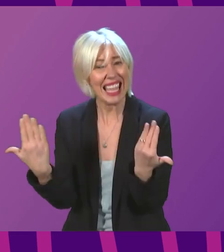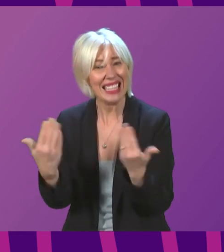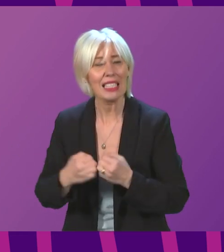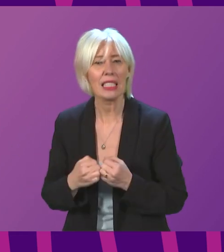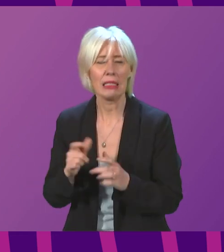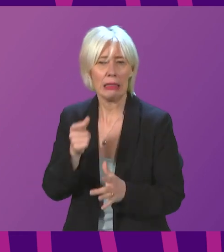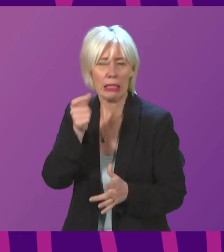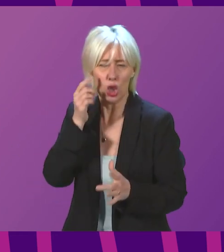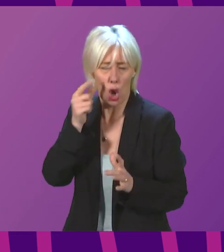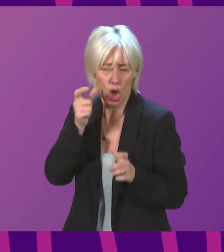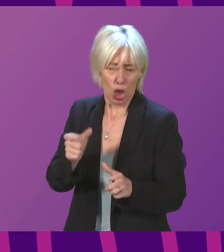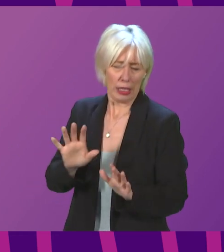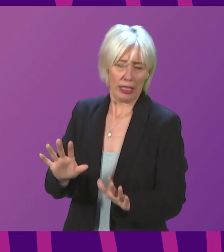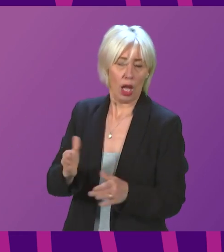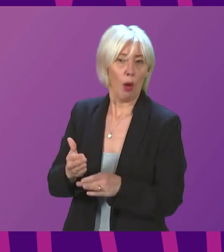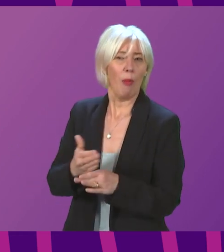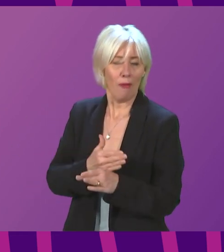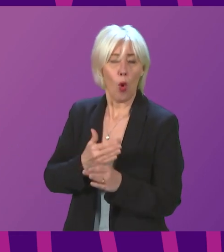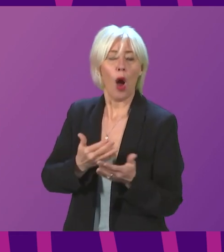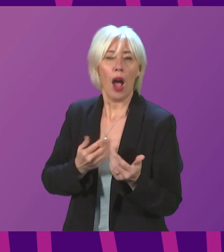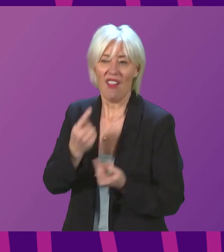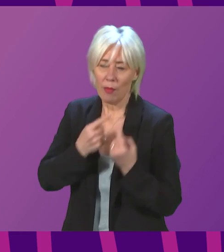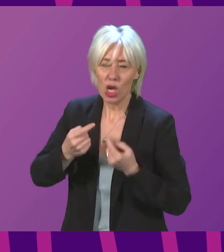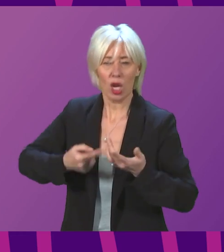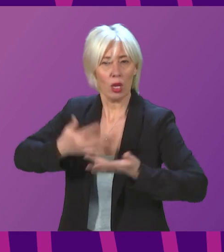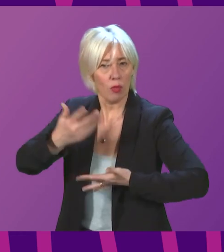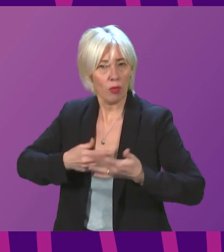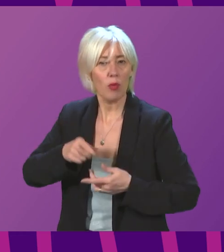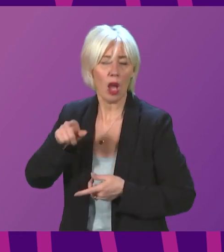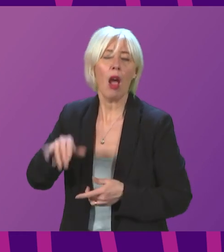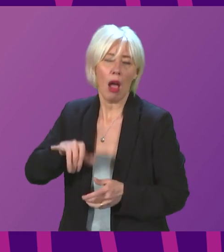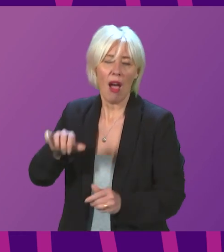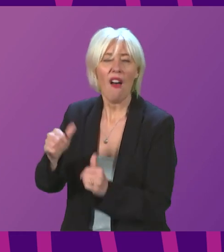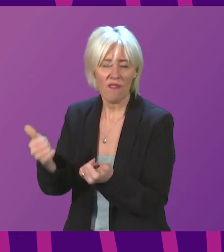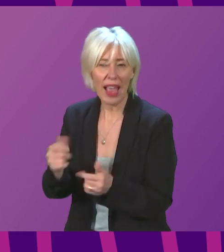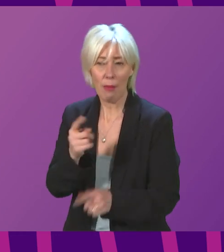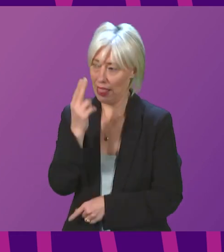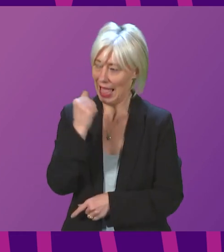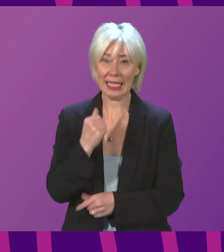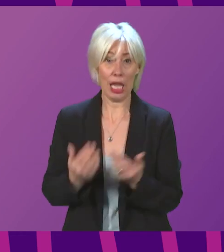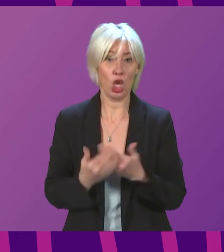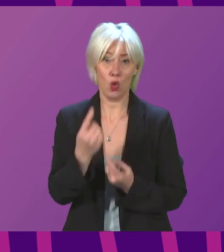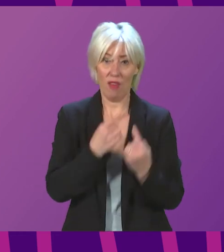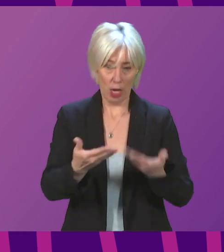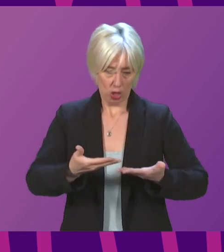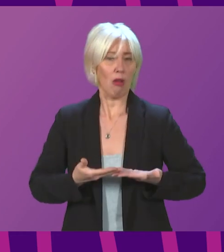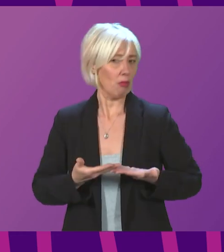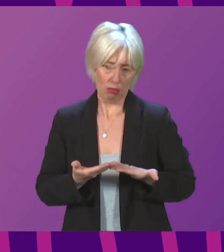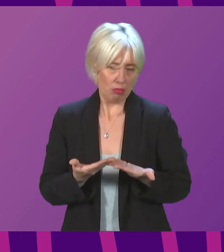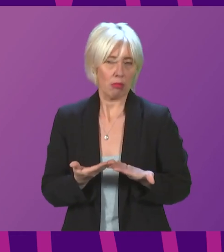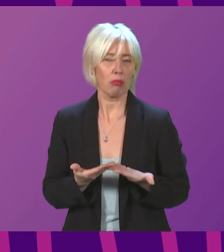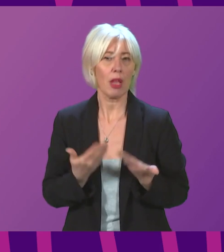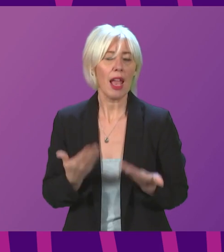level of caution belonged before we had the data from this new study announced last night. Doesn't the First Minister recognise